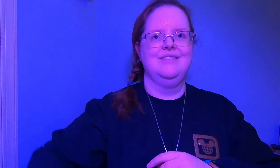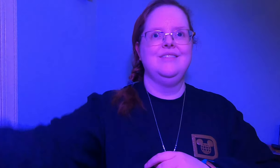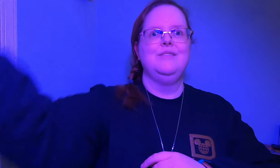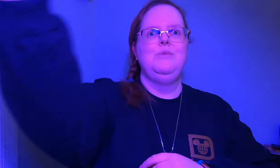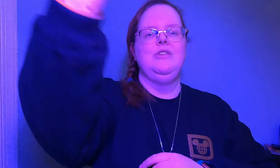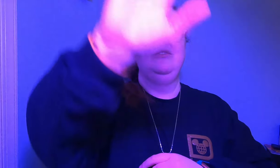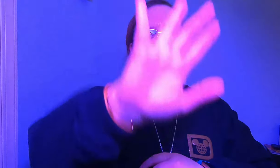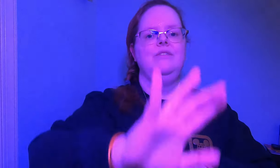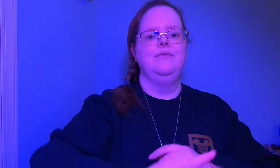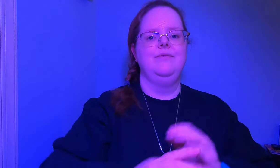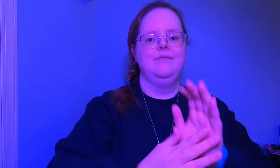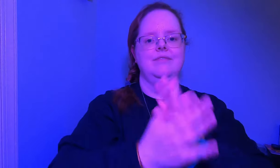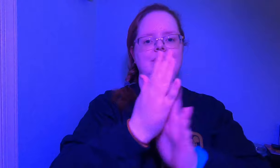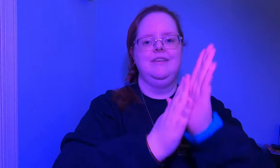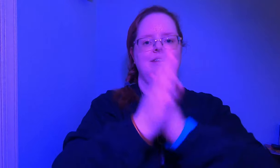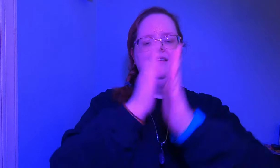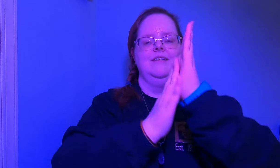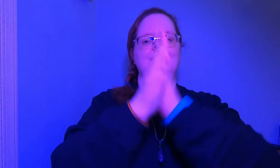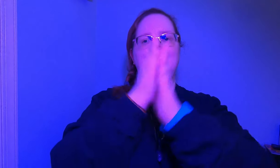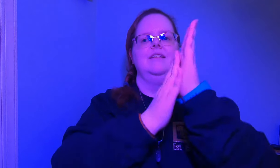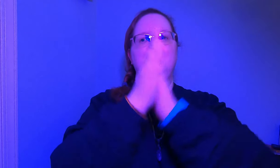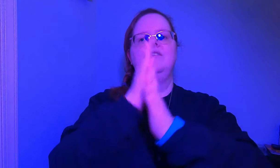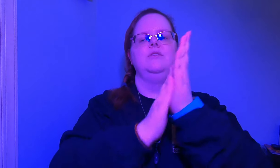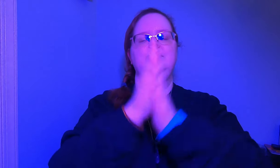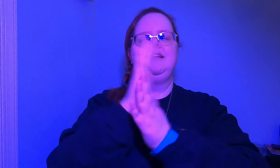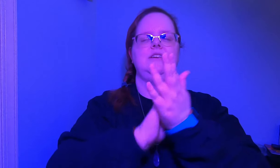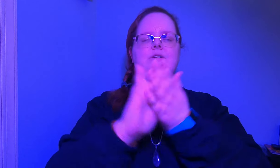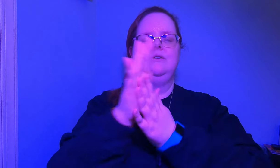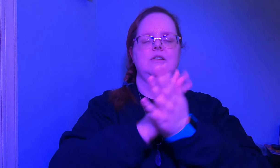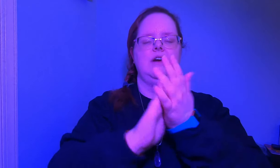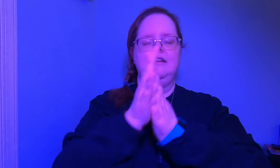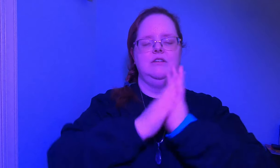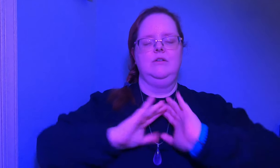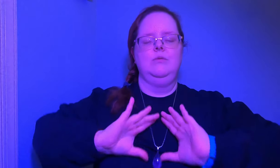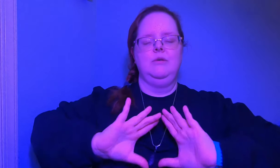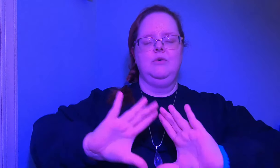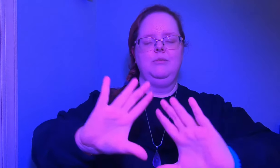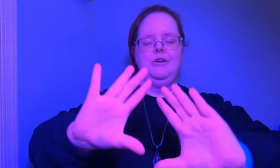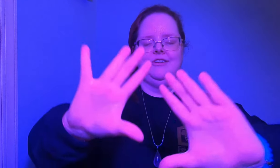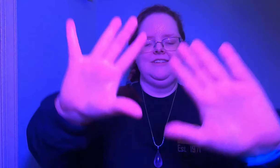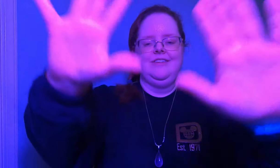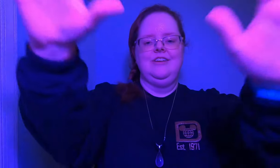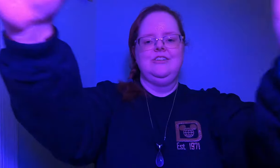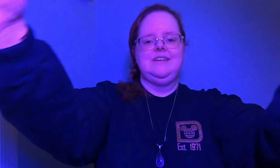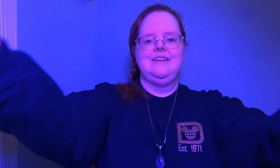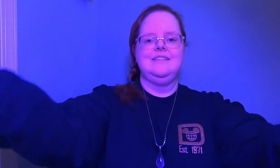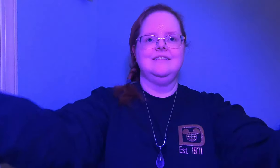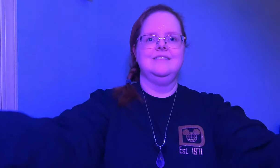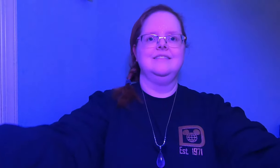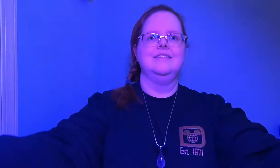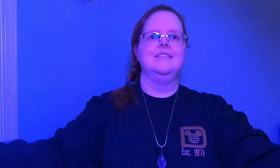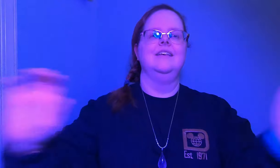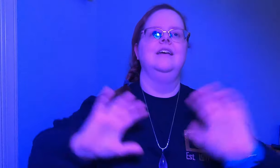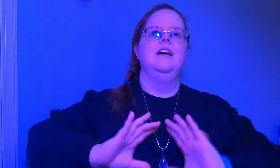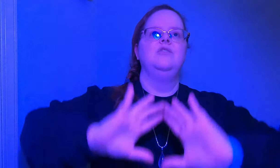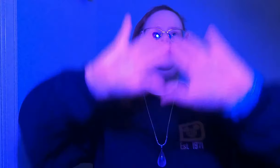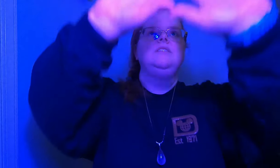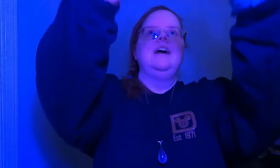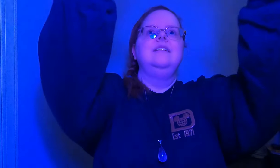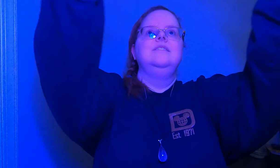beautiful and from me to you and gratitude one more burst of energy of protective